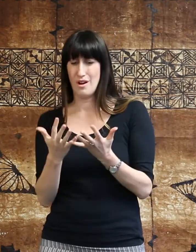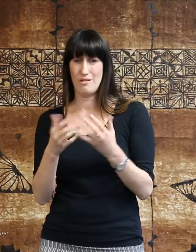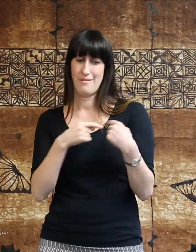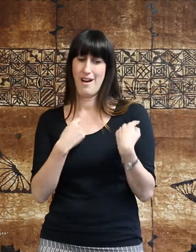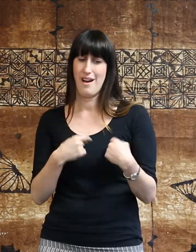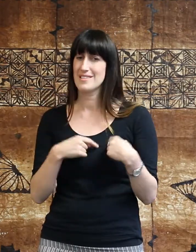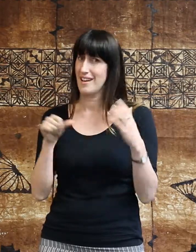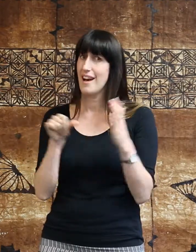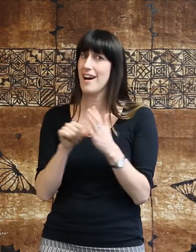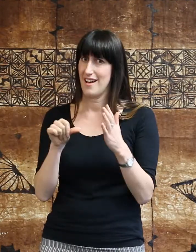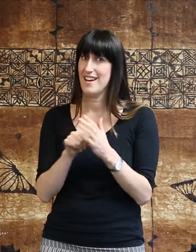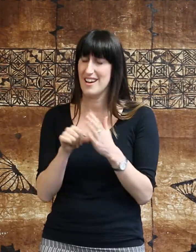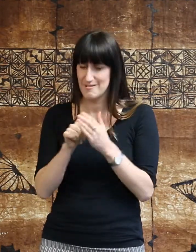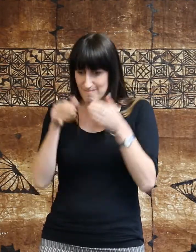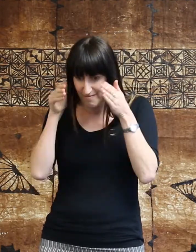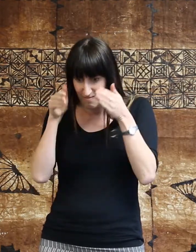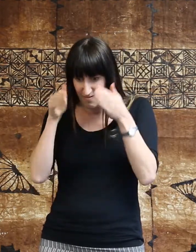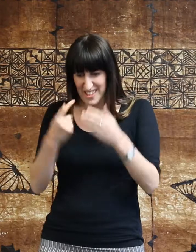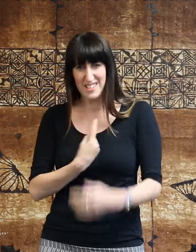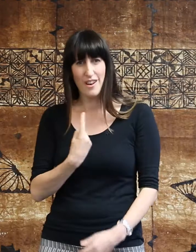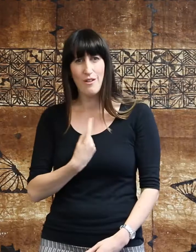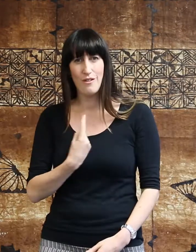often self-focused and heartless culture.